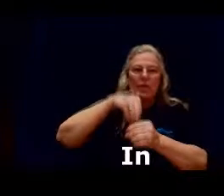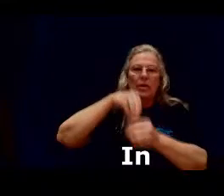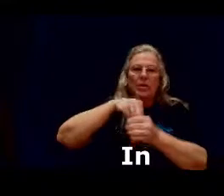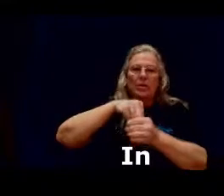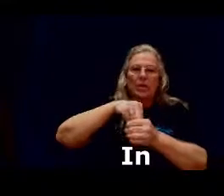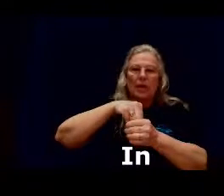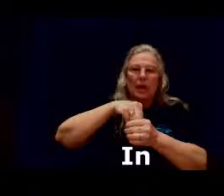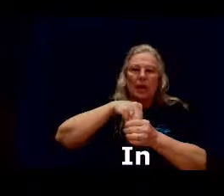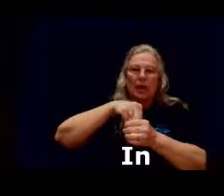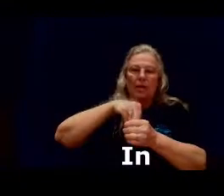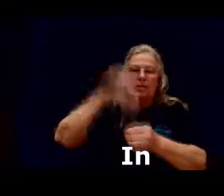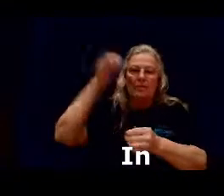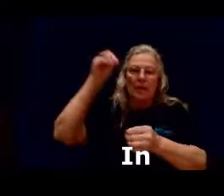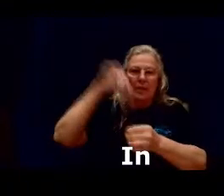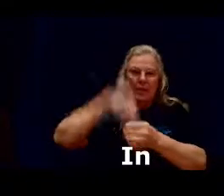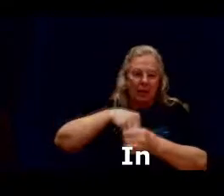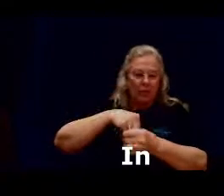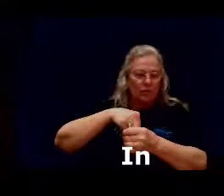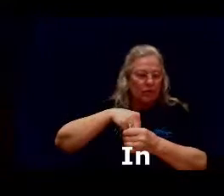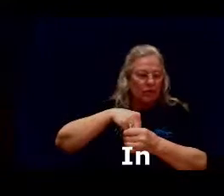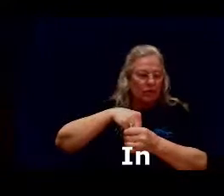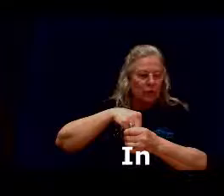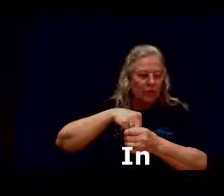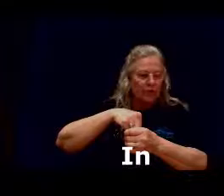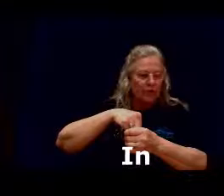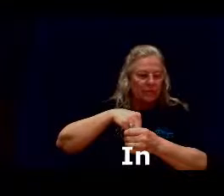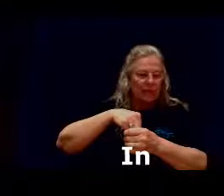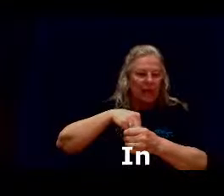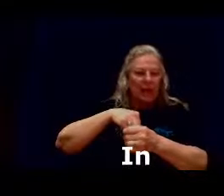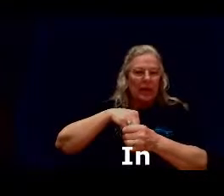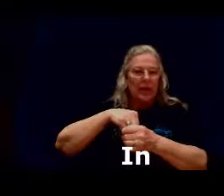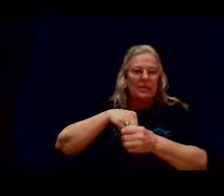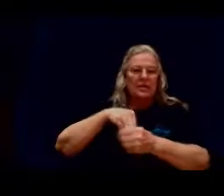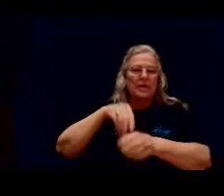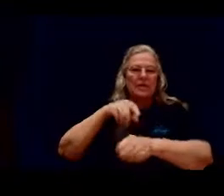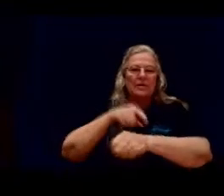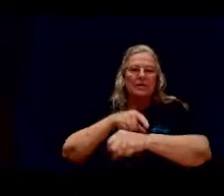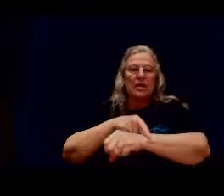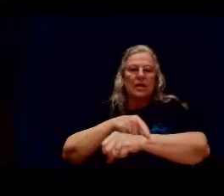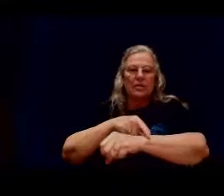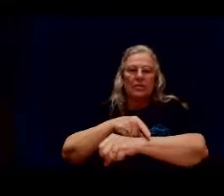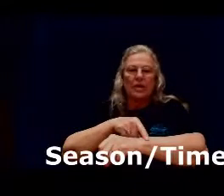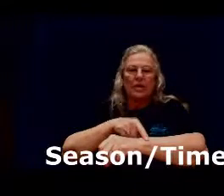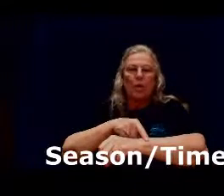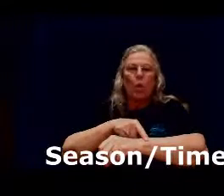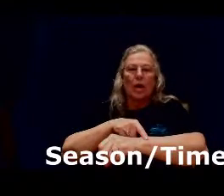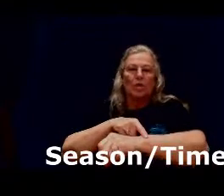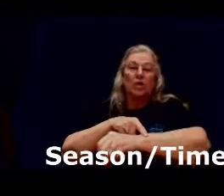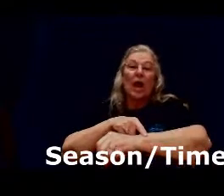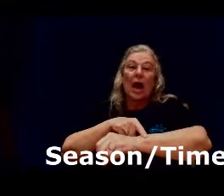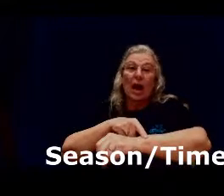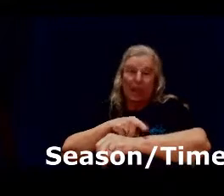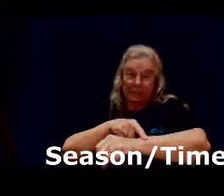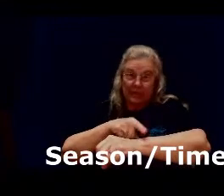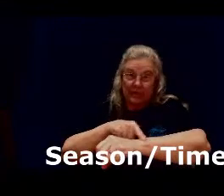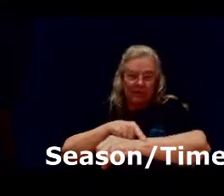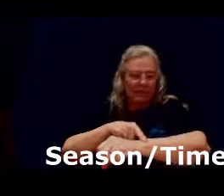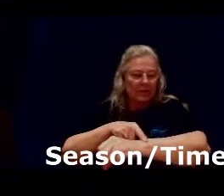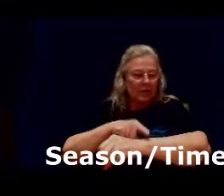uh dominant hand goes into it in seasons think of your watch times in seasons